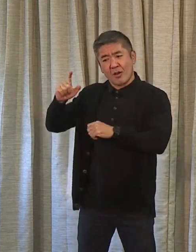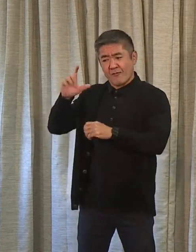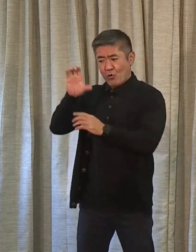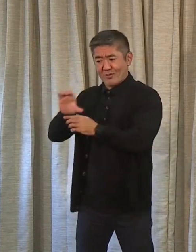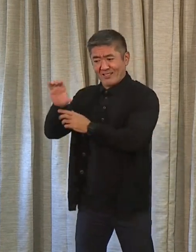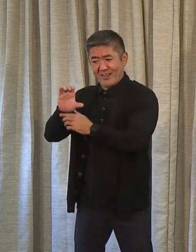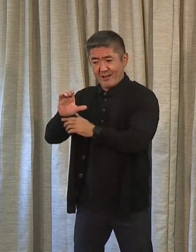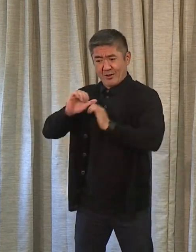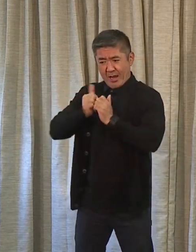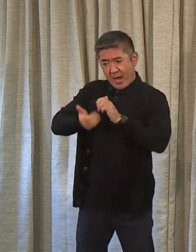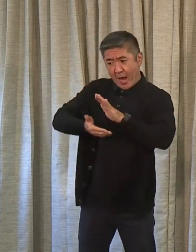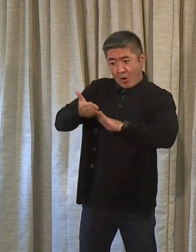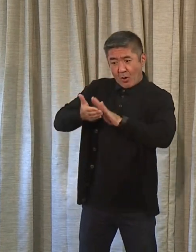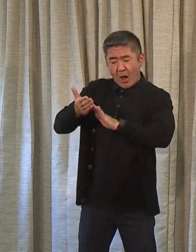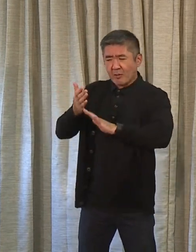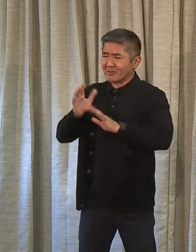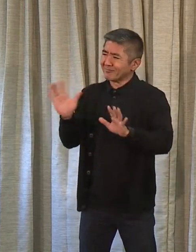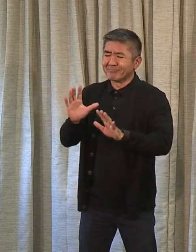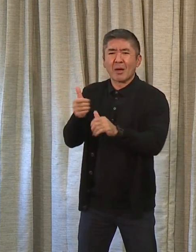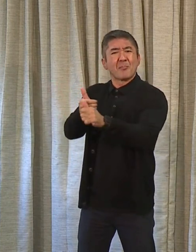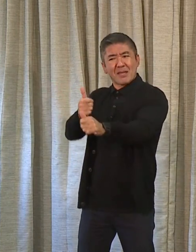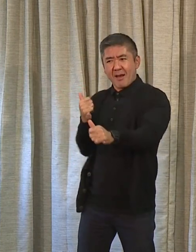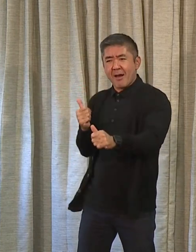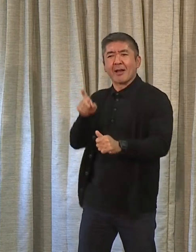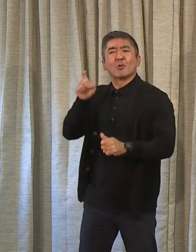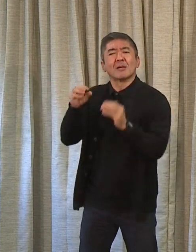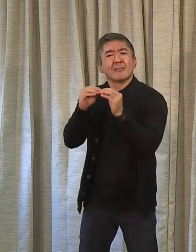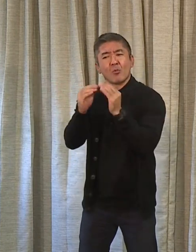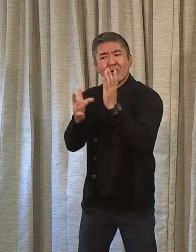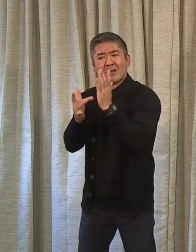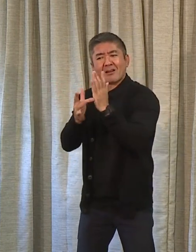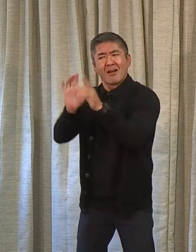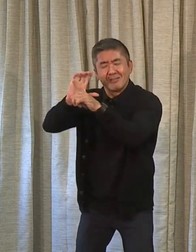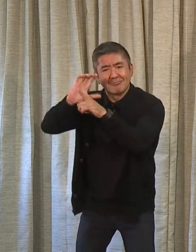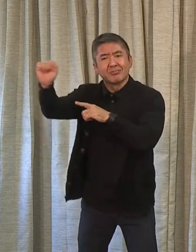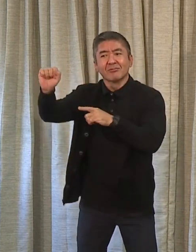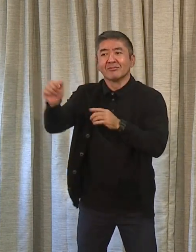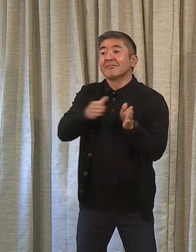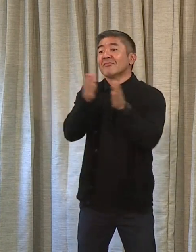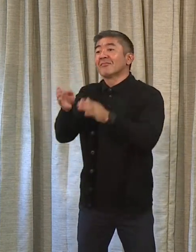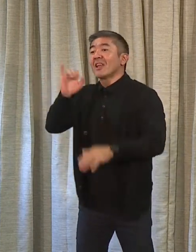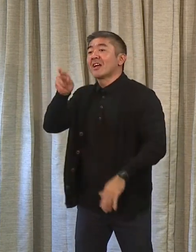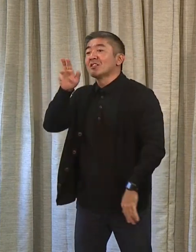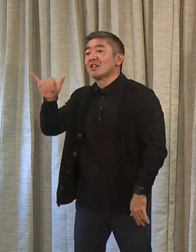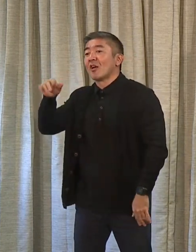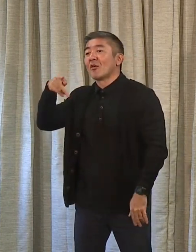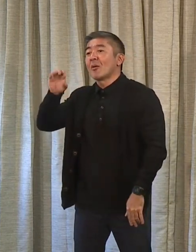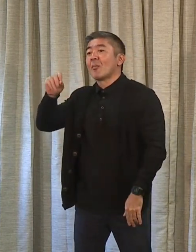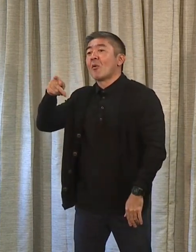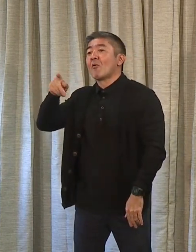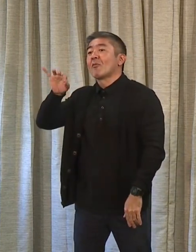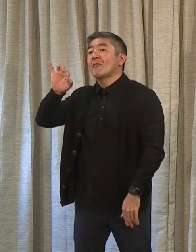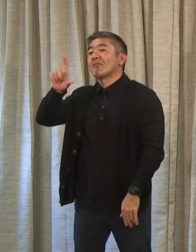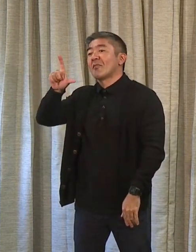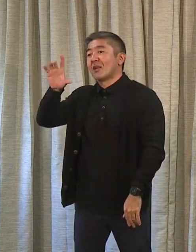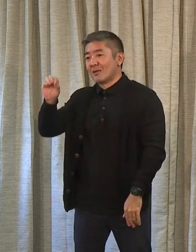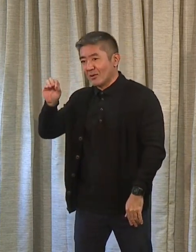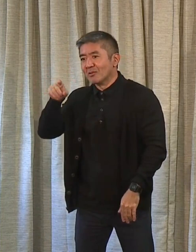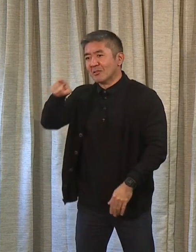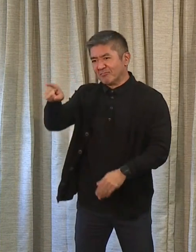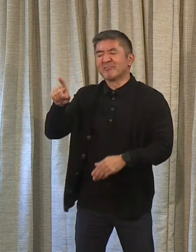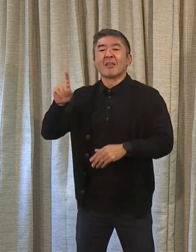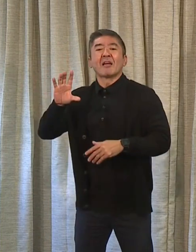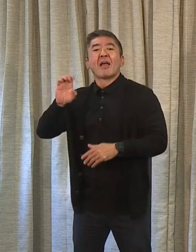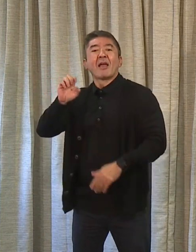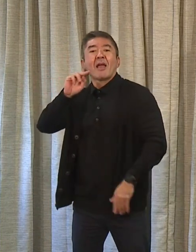operate is not reflective of that, and we need to bring that into place. Next to him is Jerry Popillo. In the back of the room, in charge of enterprise services,